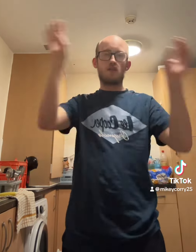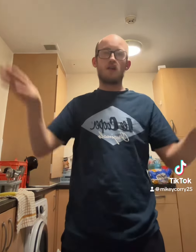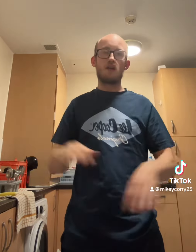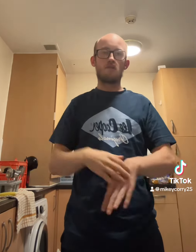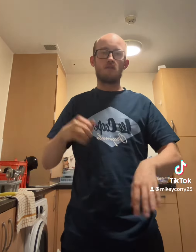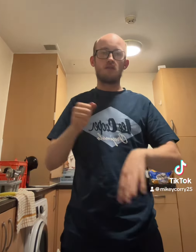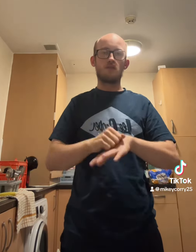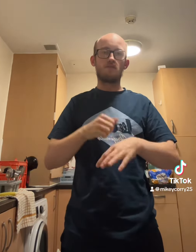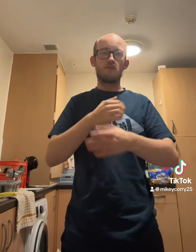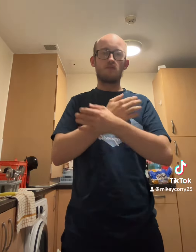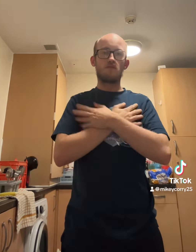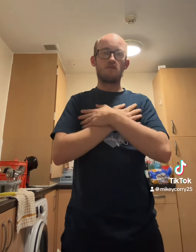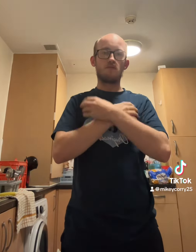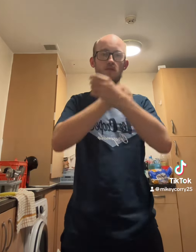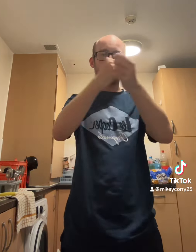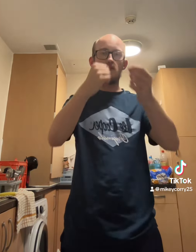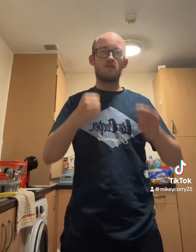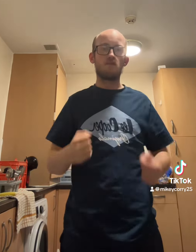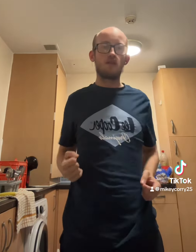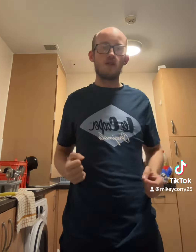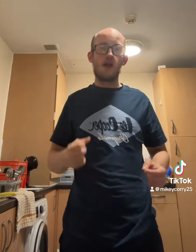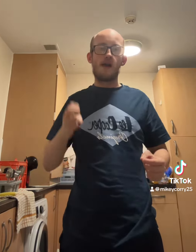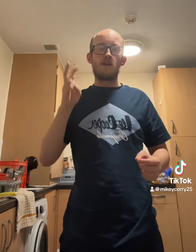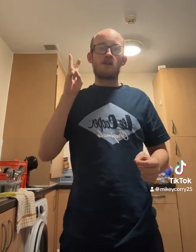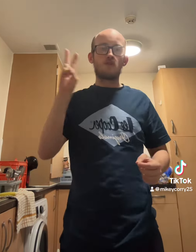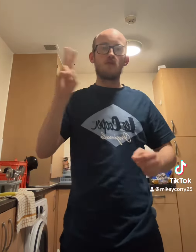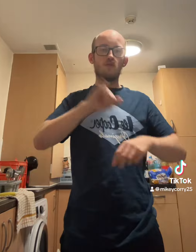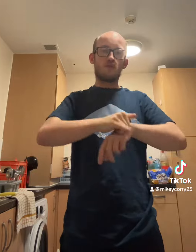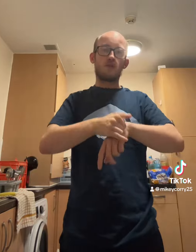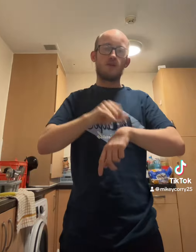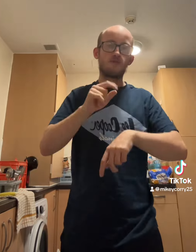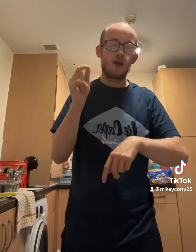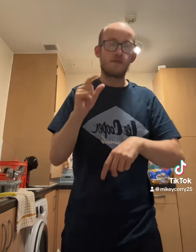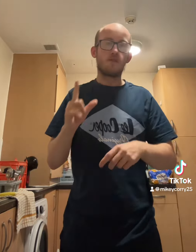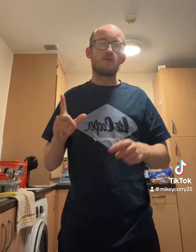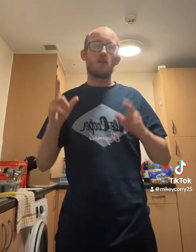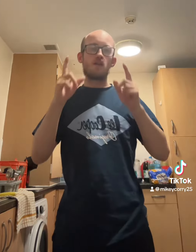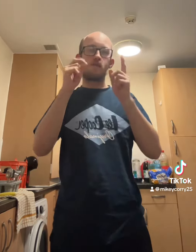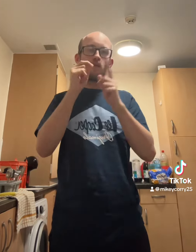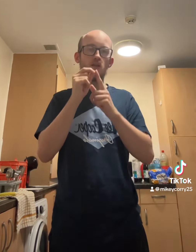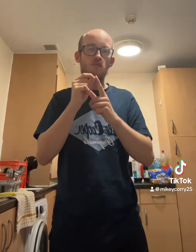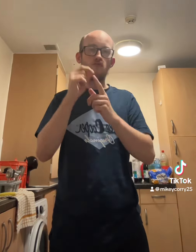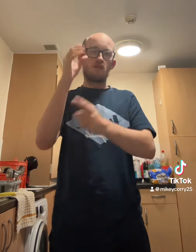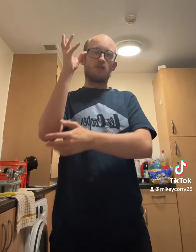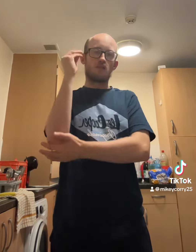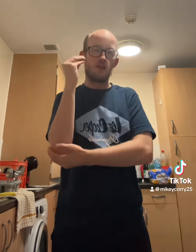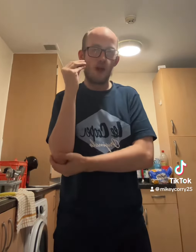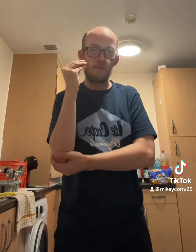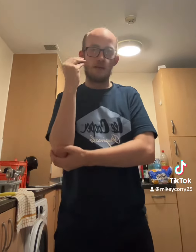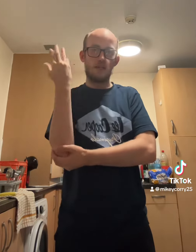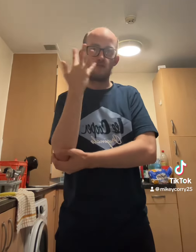of Christmas, my true love gave to me two turtledoves and a partridge in a pear tree.